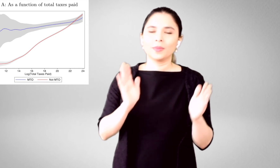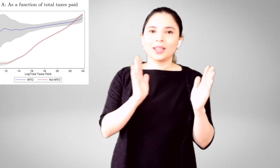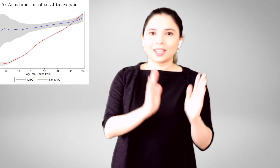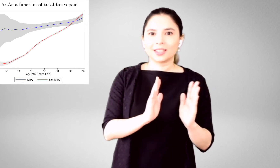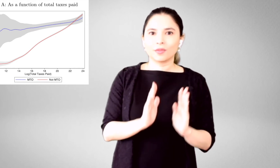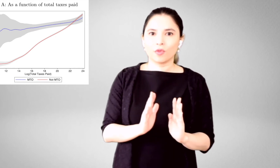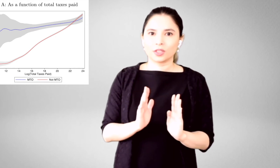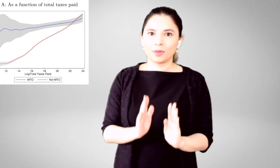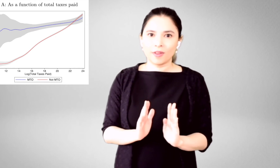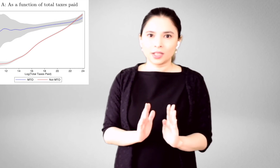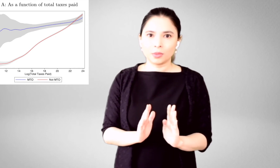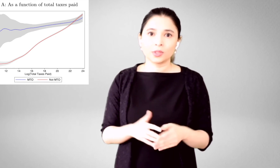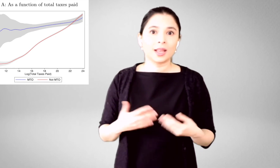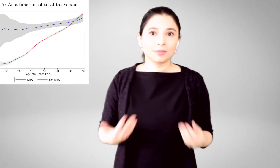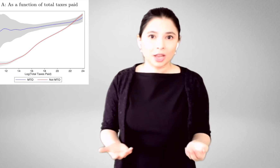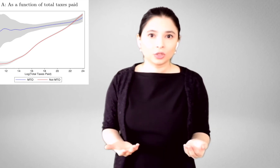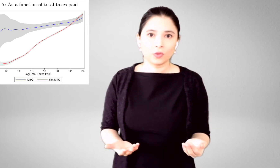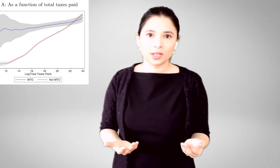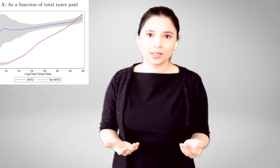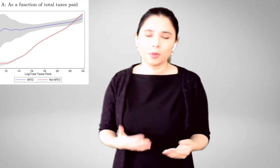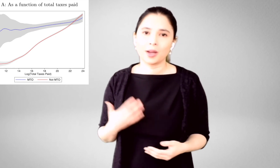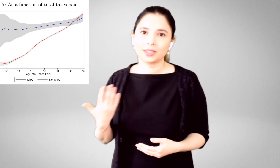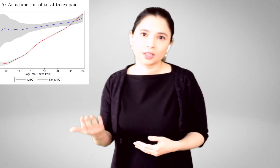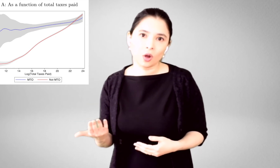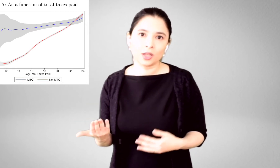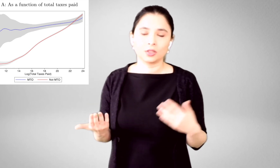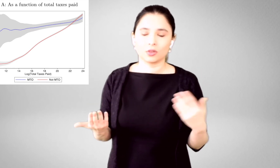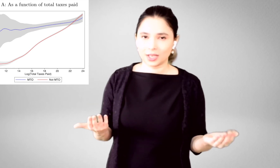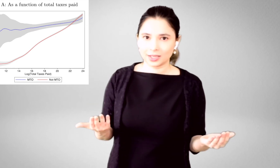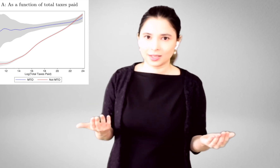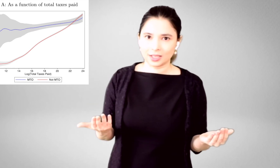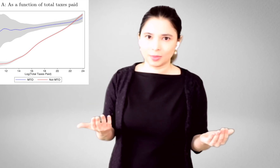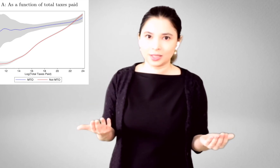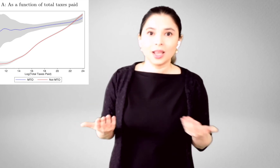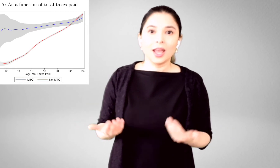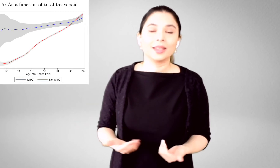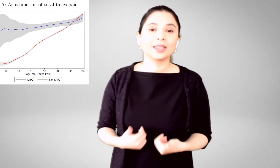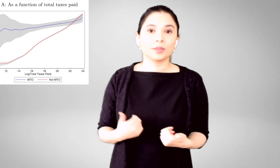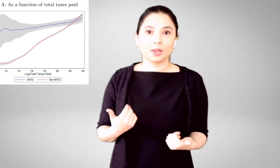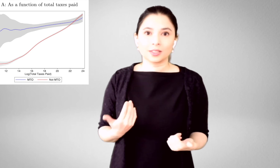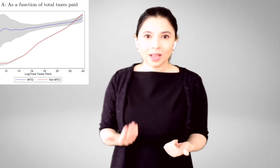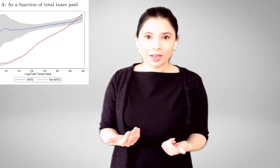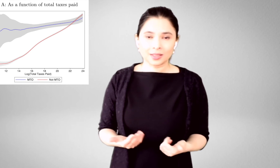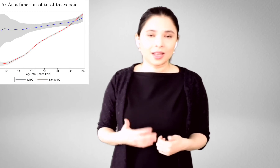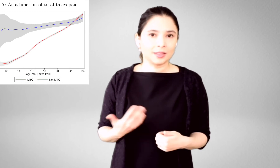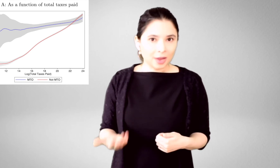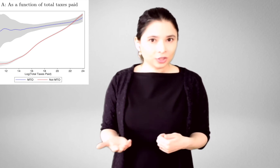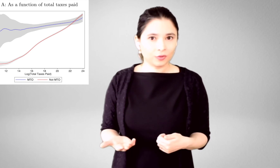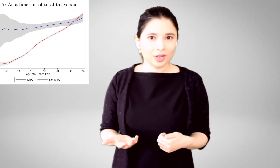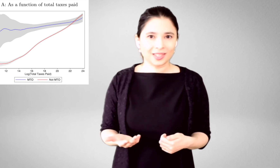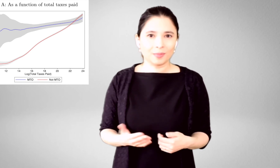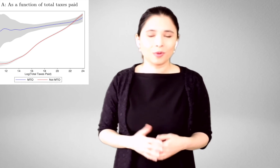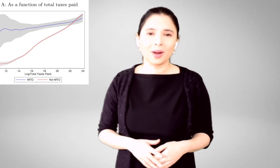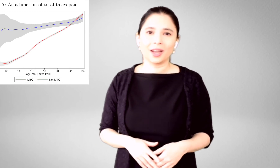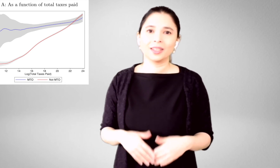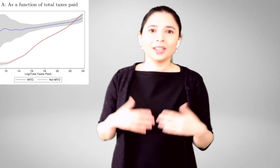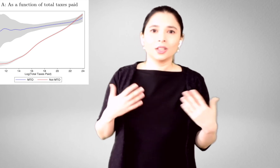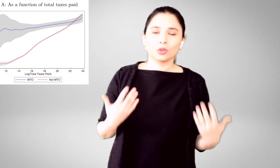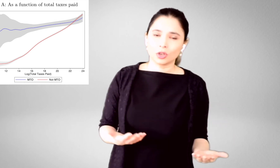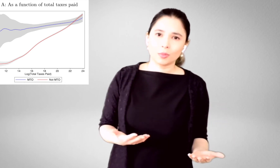tax enforcement variables, as measured, for example, by tax audits or tax assessments, and taxpayer size, as measured, for example, by total